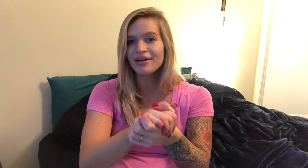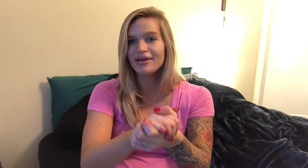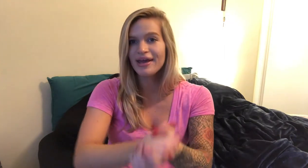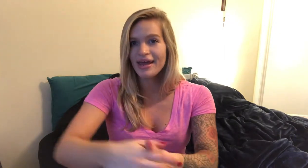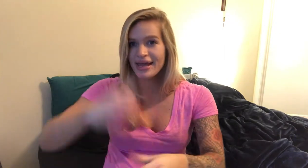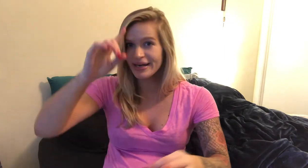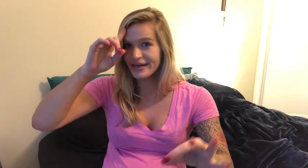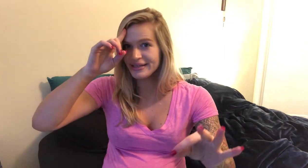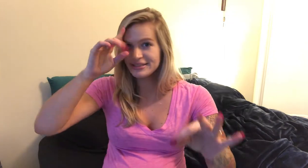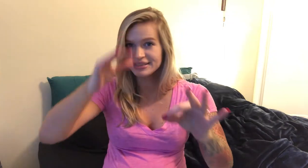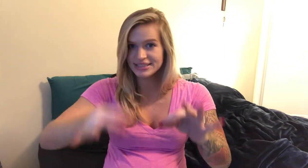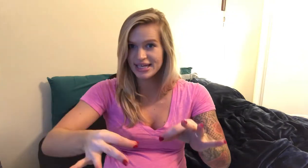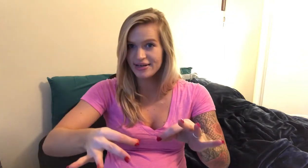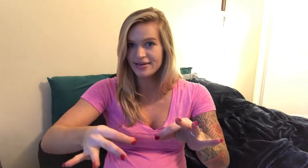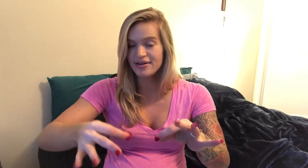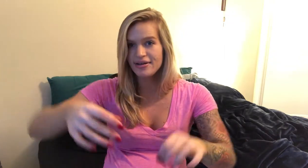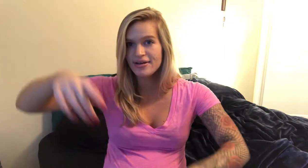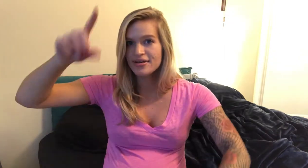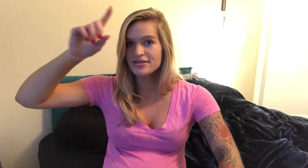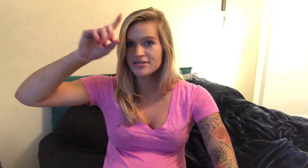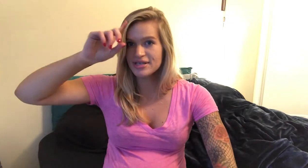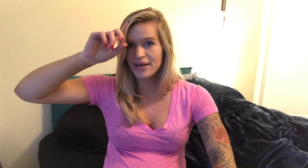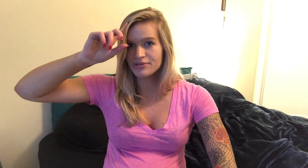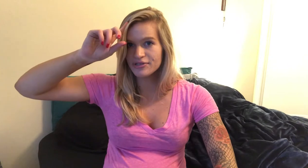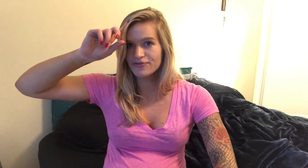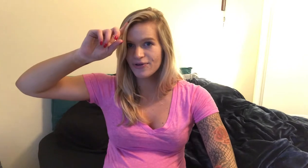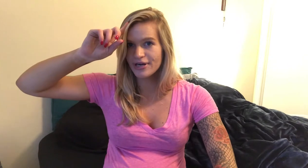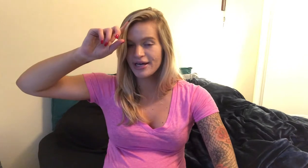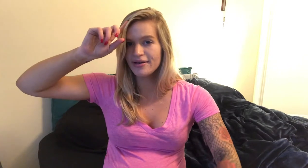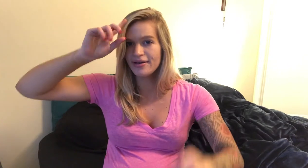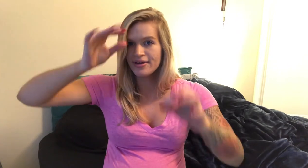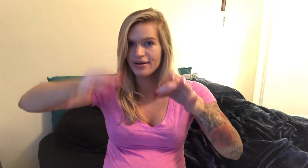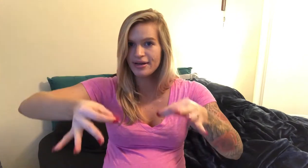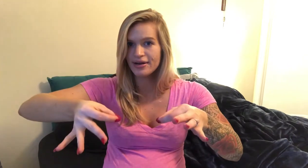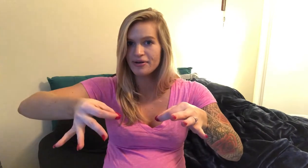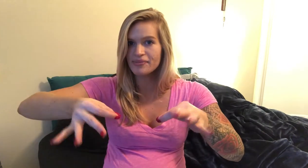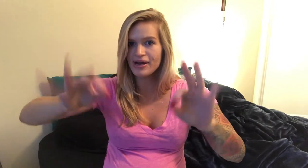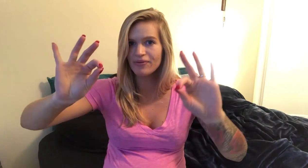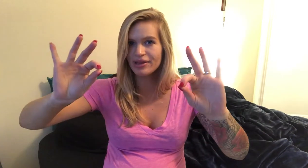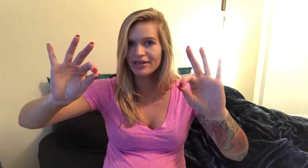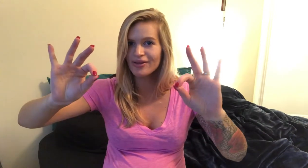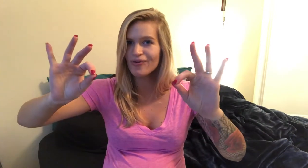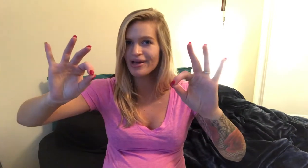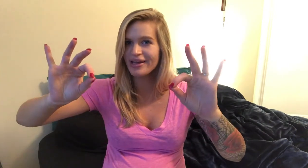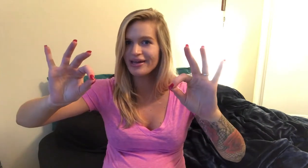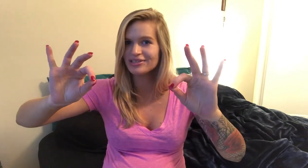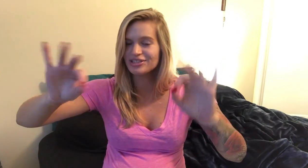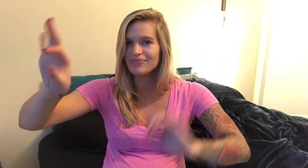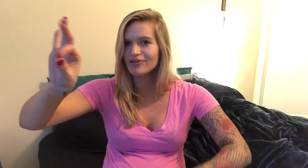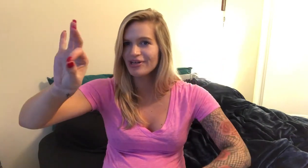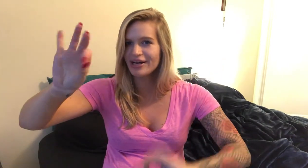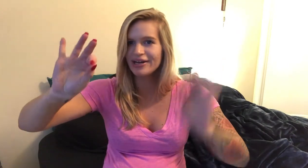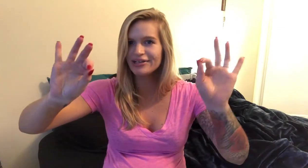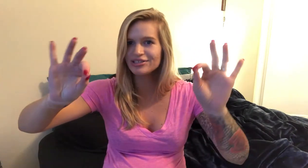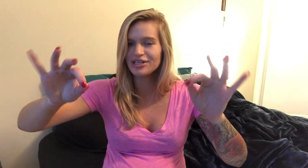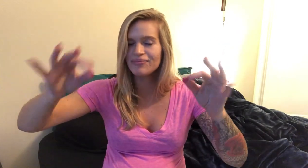and decided so tap to the forehead then come down with like the okay hand shape or a nine hand shape